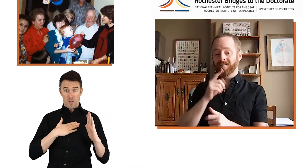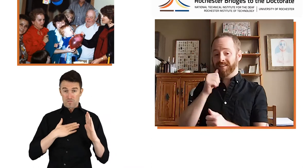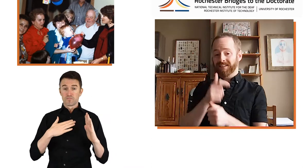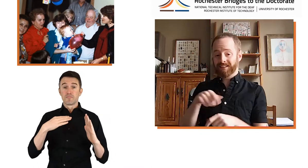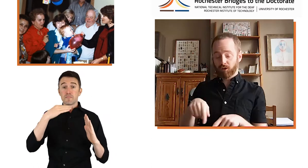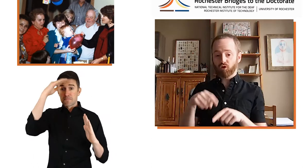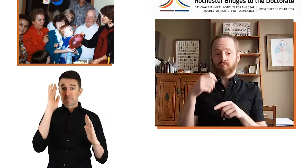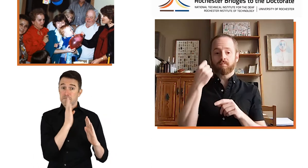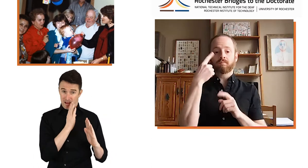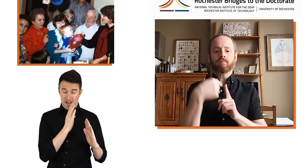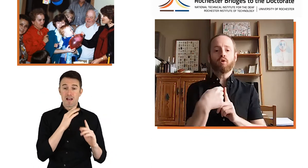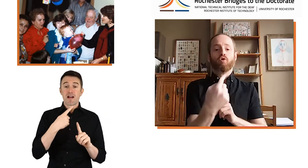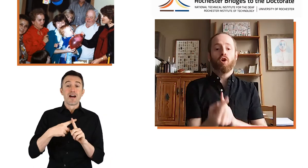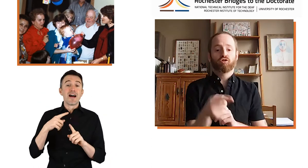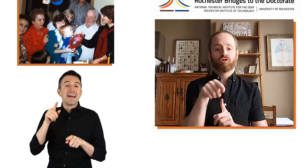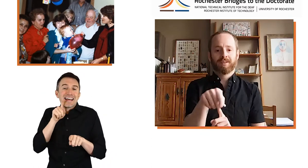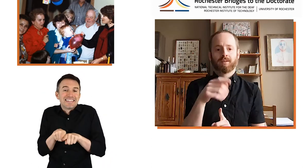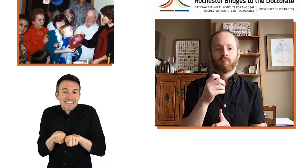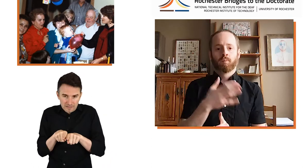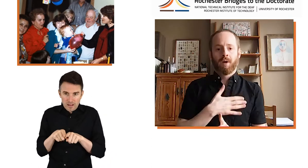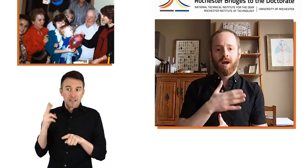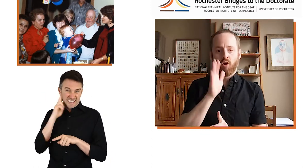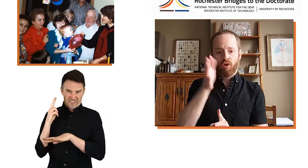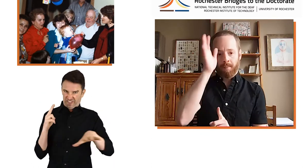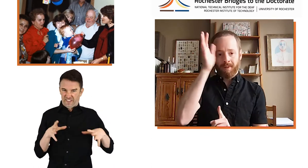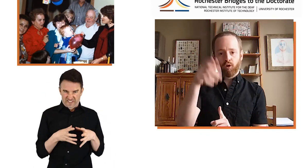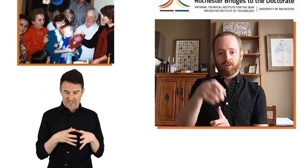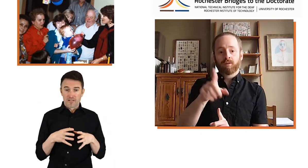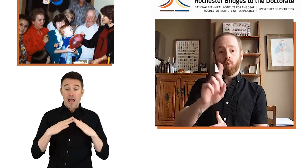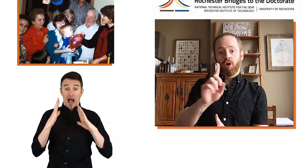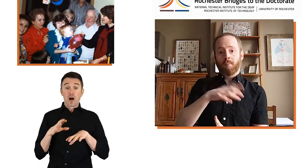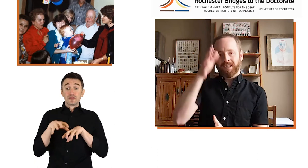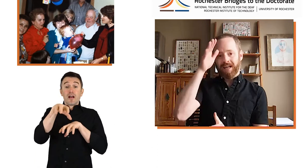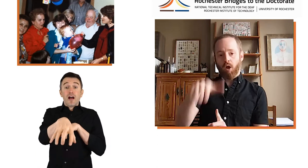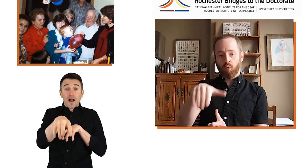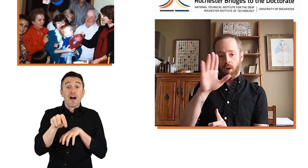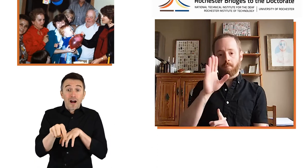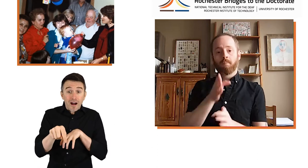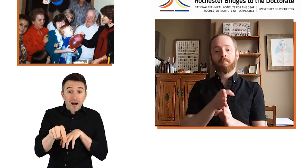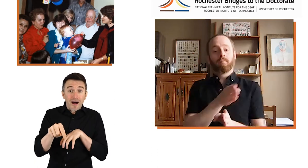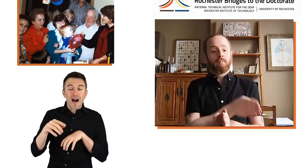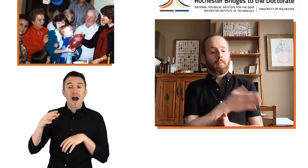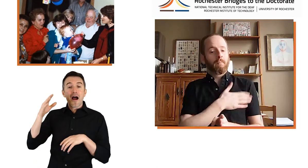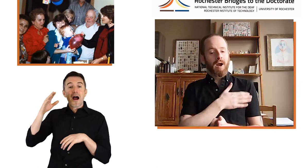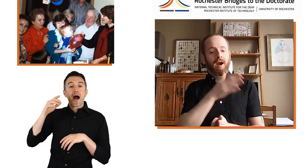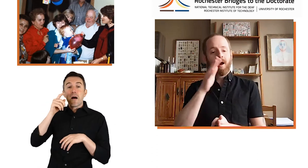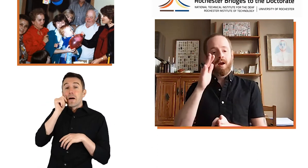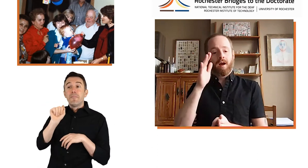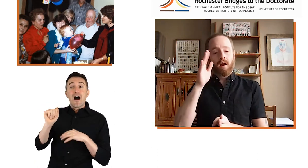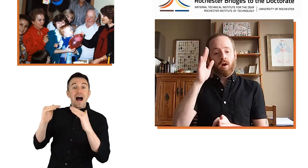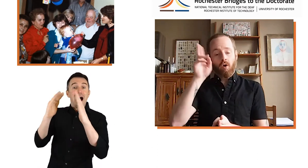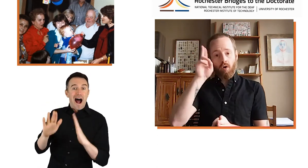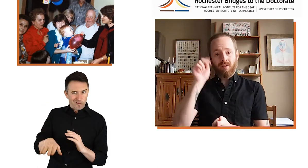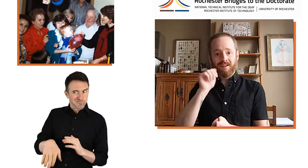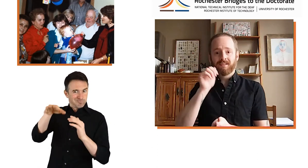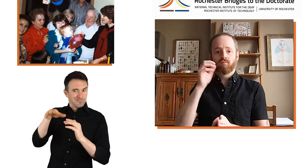I grew up in a house with my deaf parents and my deaf sister. And then across the street was my parents where my dad grew up. And